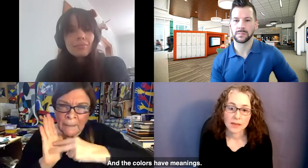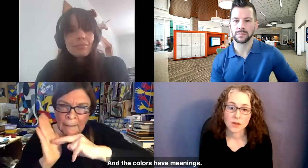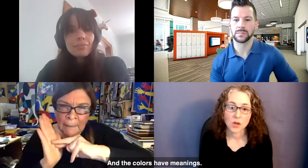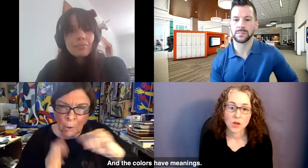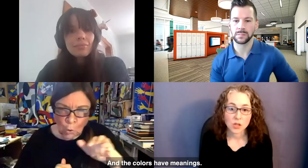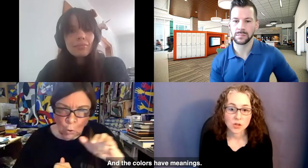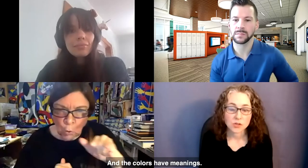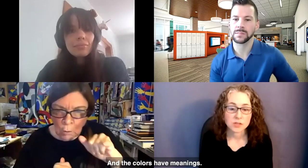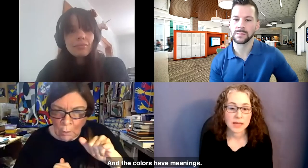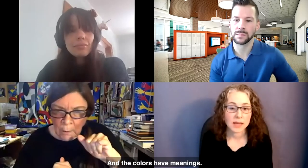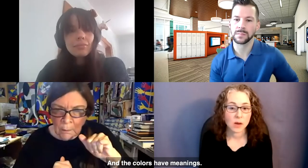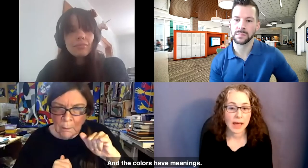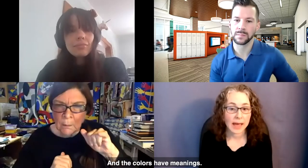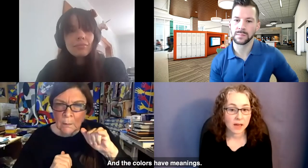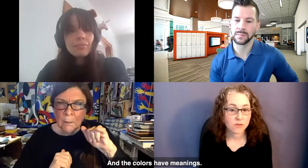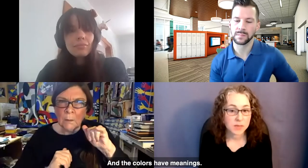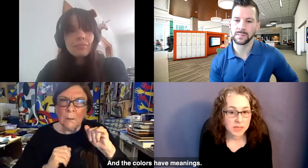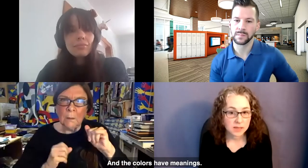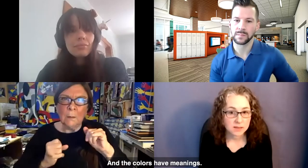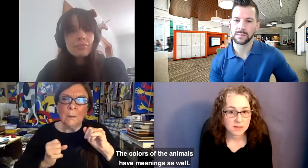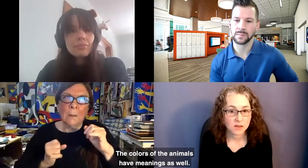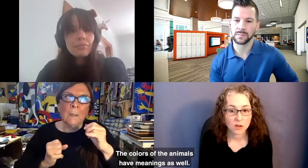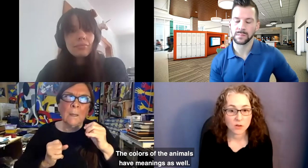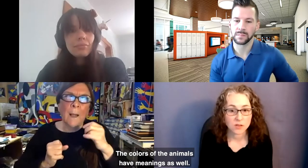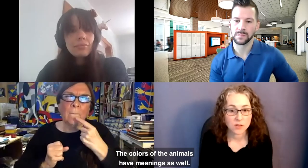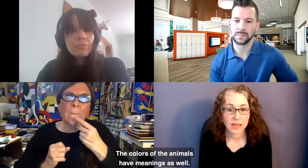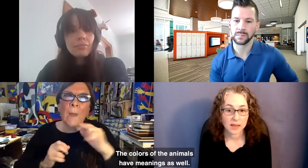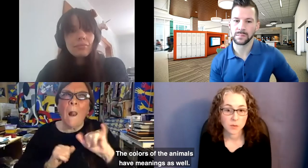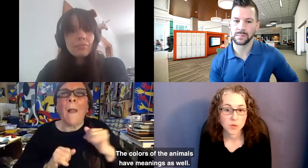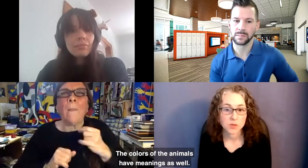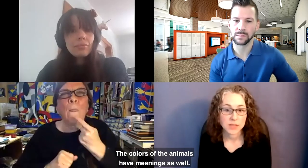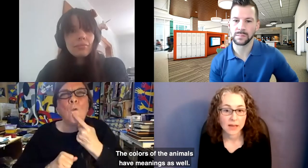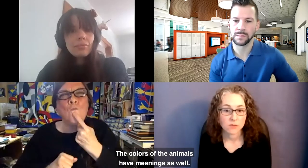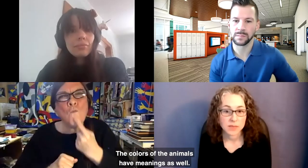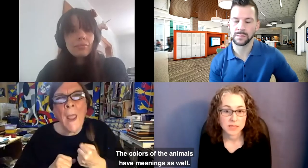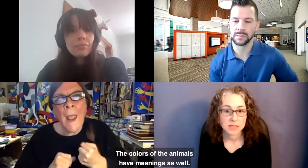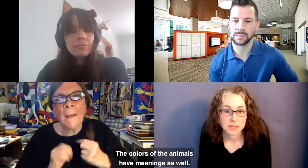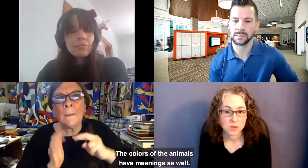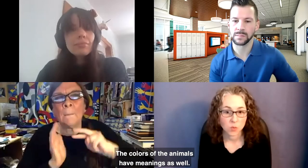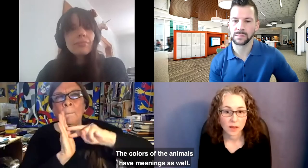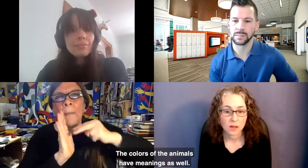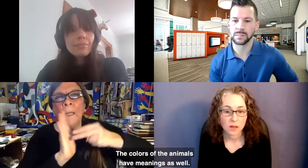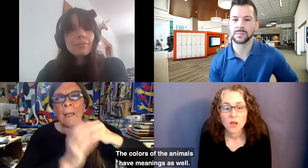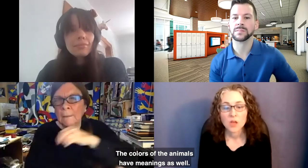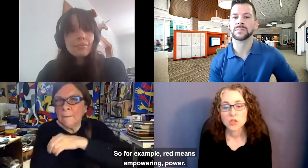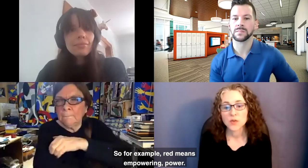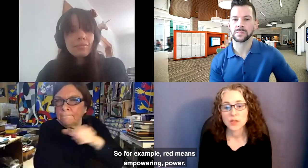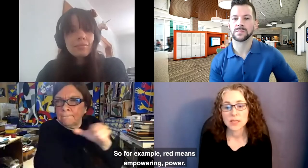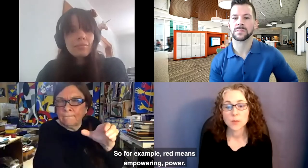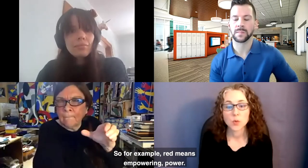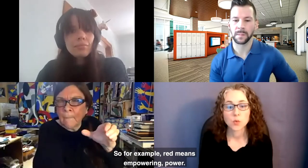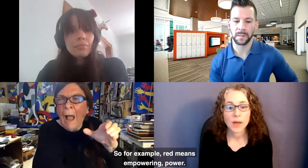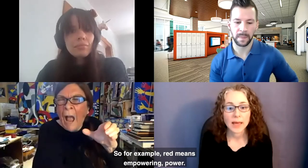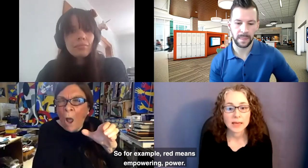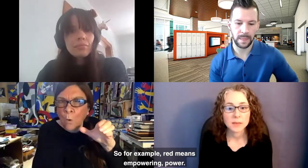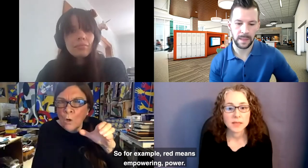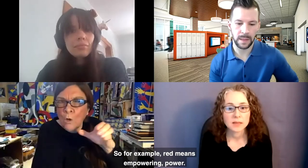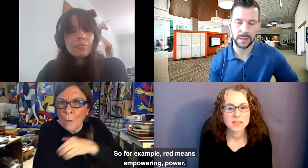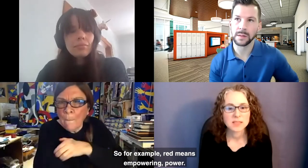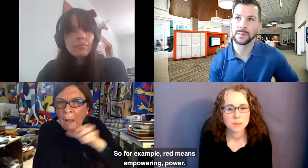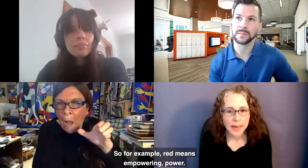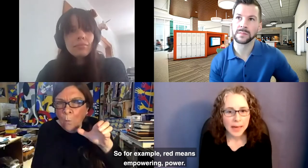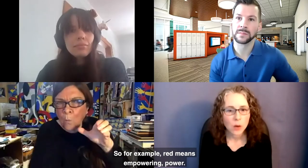And the colors have meanings. The colors of the animals have meanings as well. So, for example, red